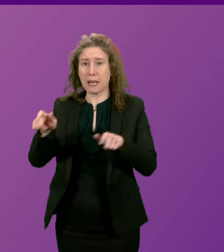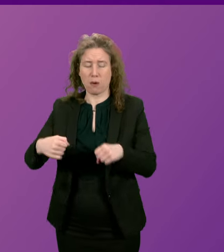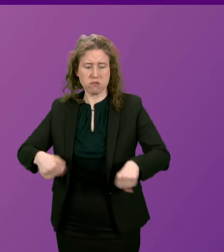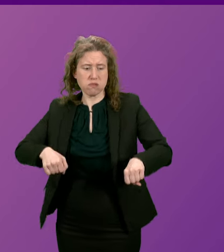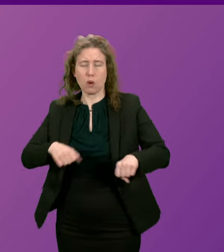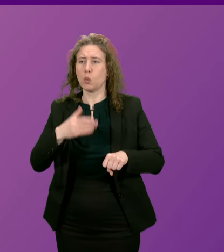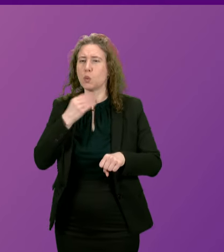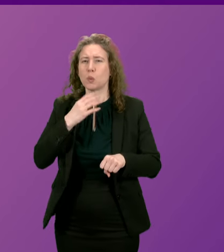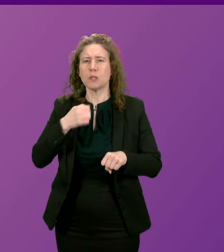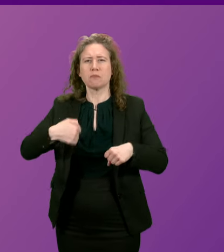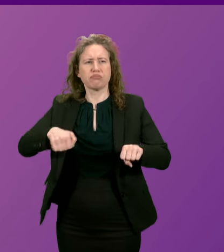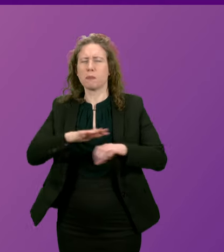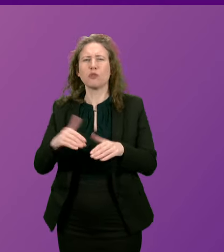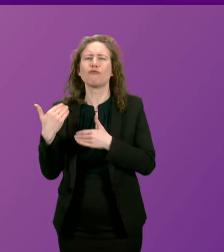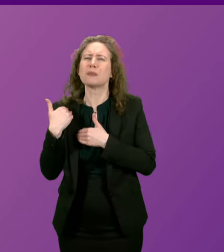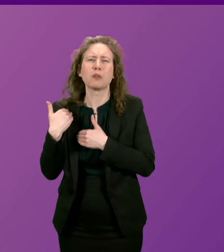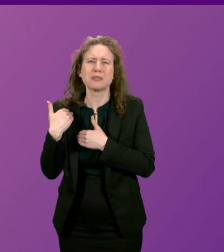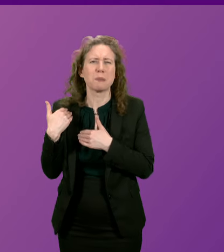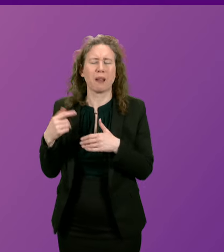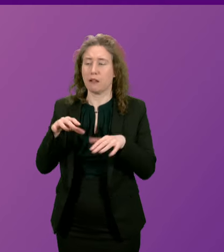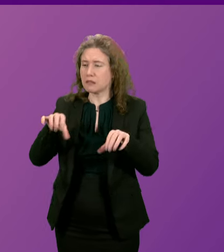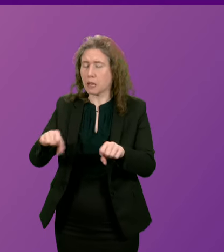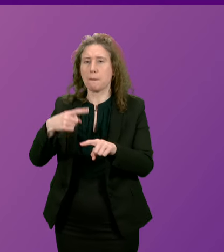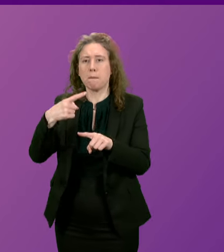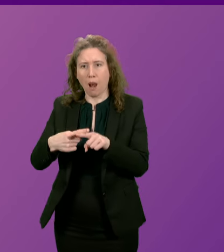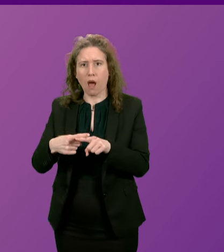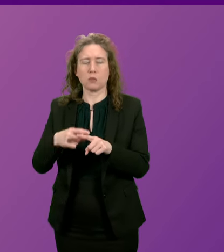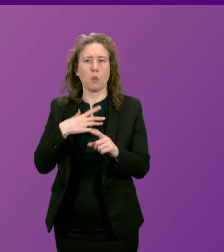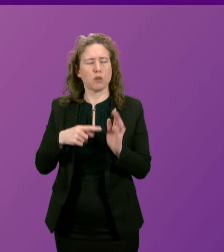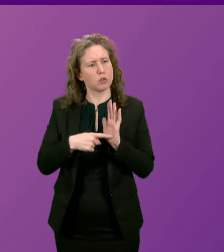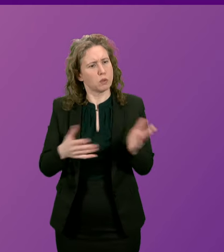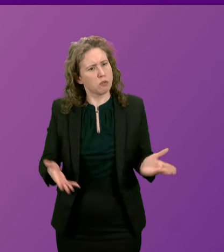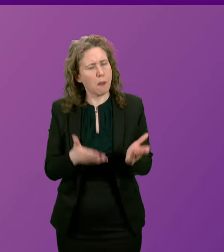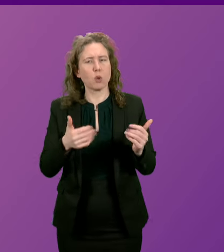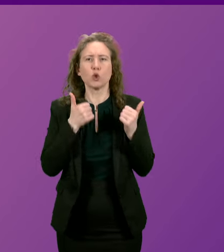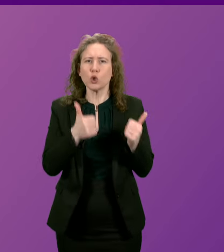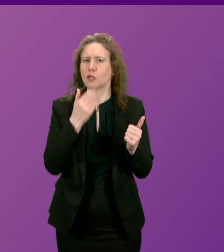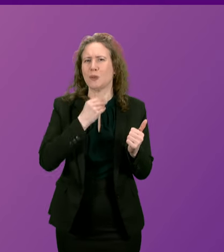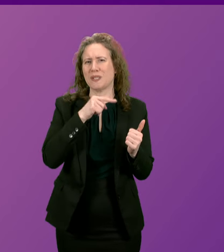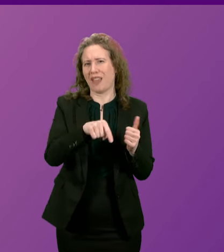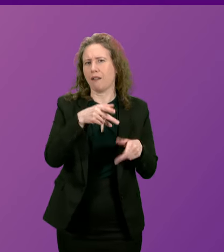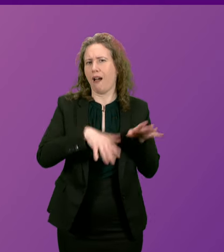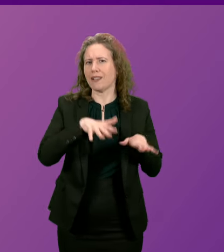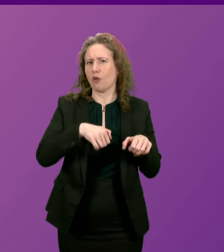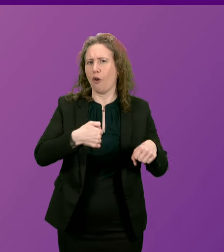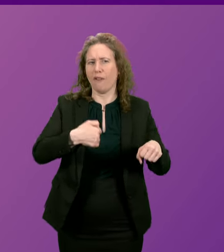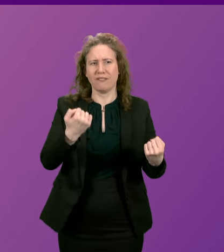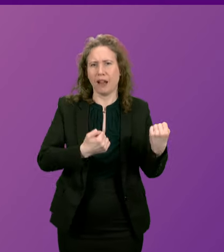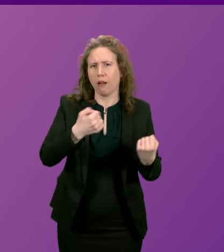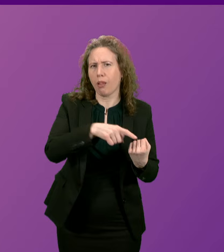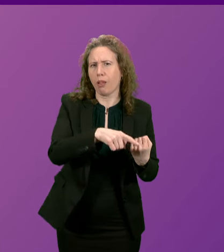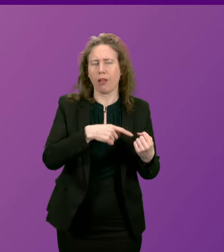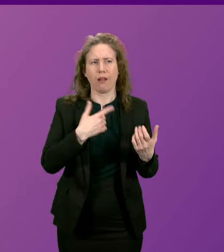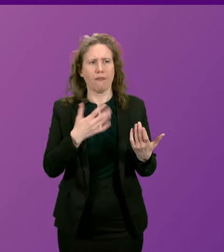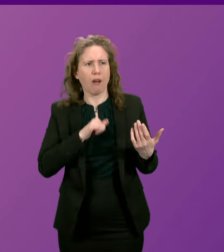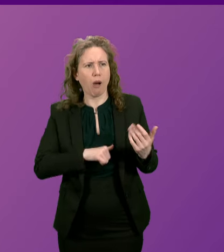-road vehicle use including enforcement but also importantly promoting responsible usage and will the scottish government meet with me to see what